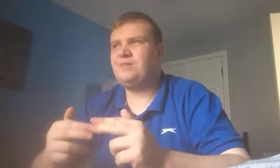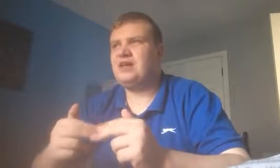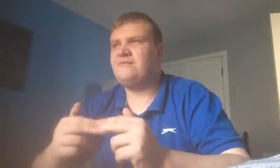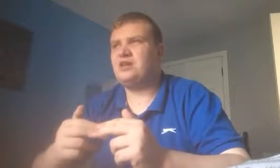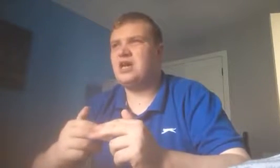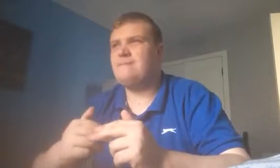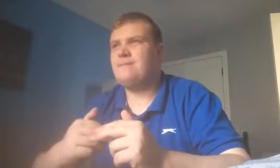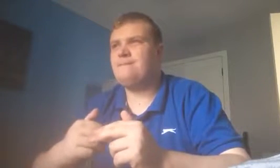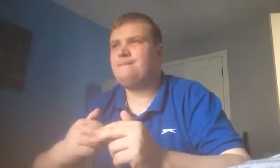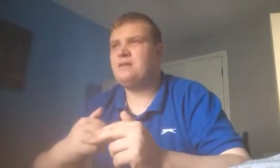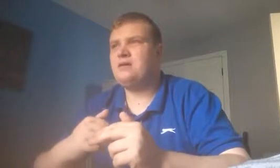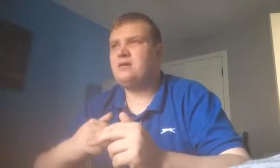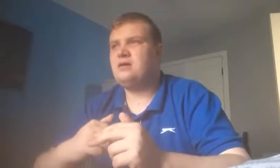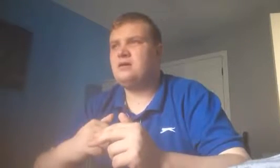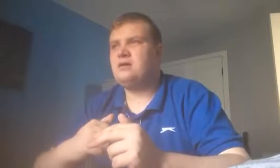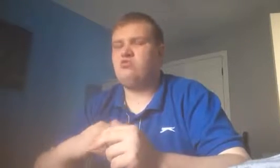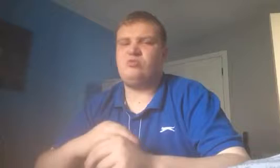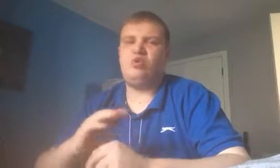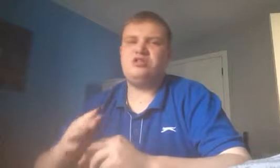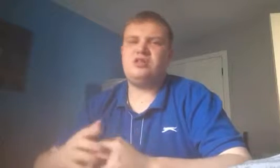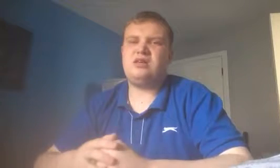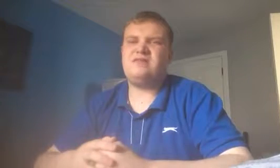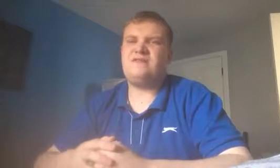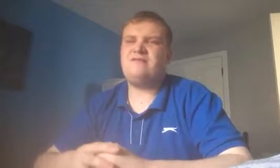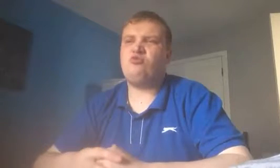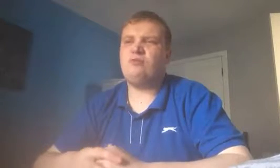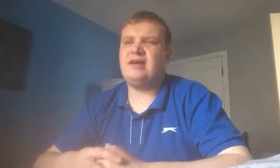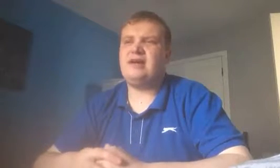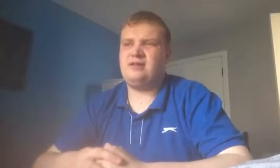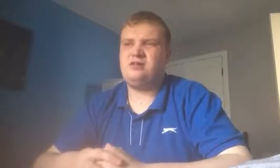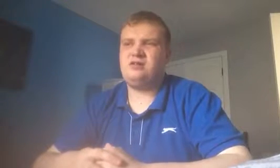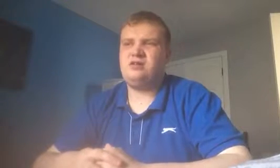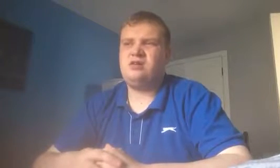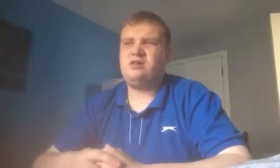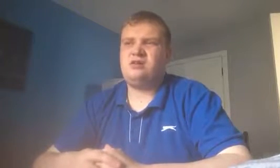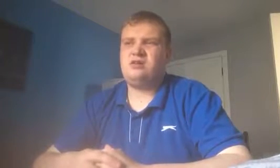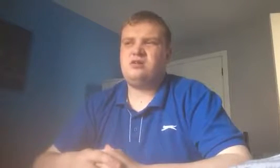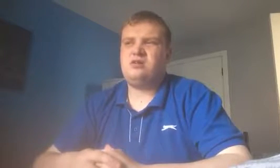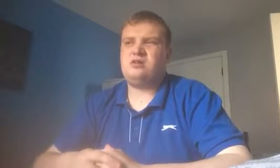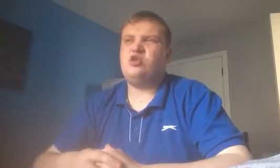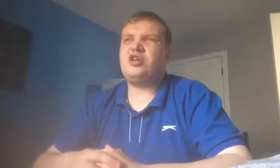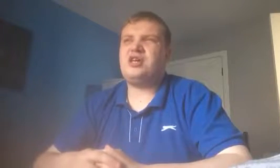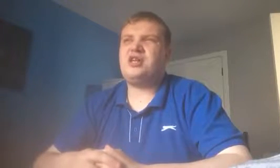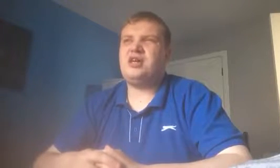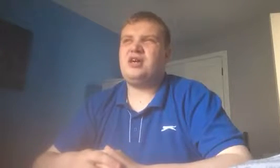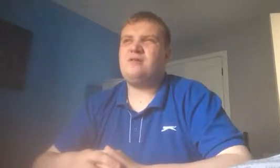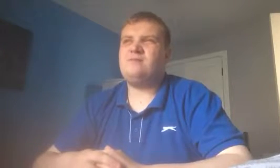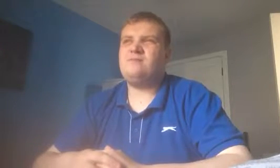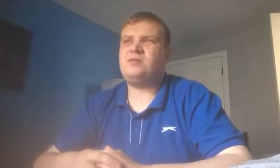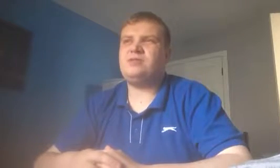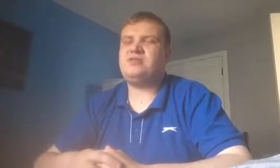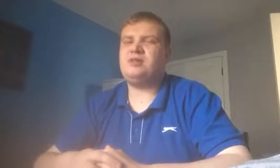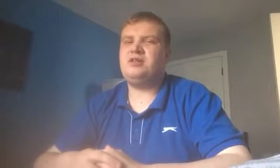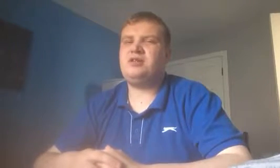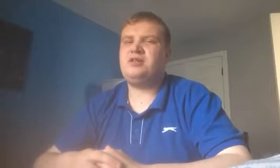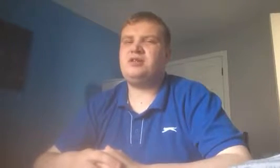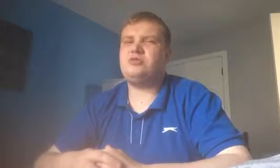After the game. We reported that FIFA will be. Looking into. Some disciplinary hearings.